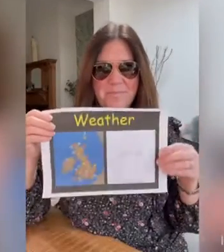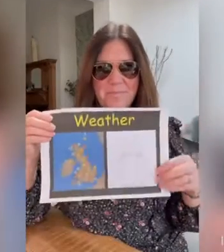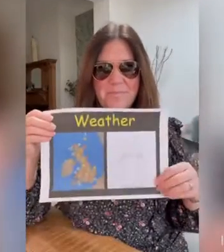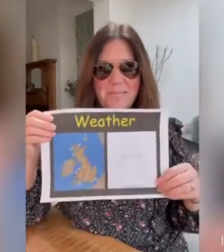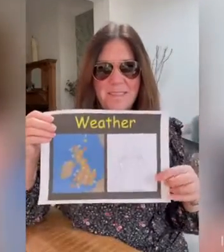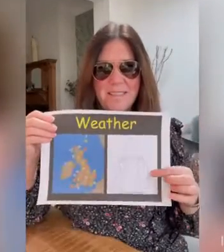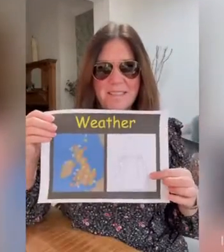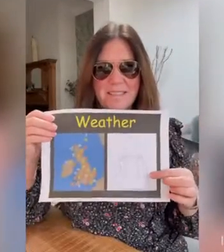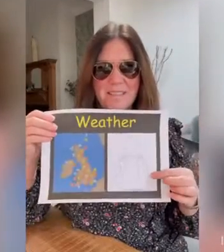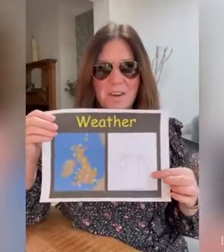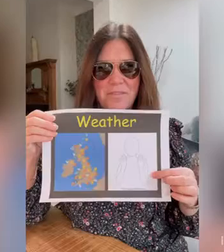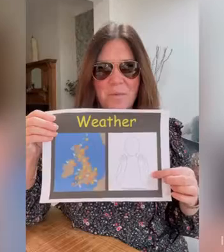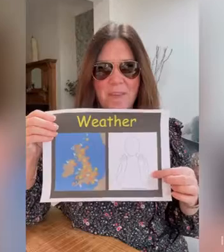This is the sign for weather.